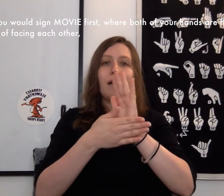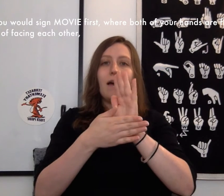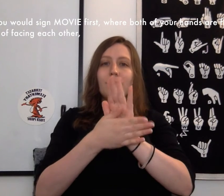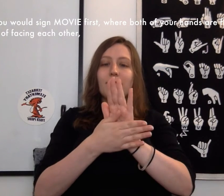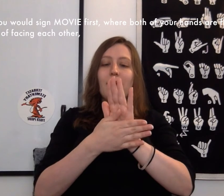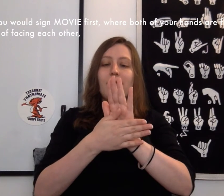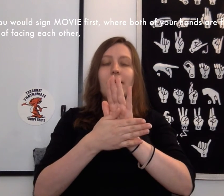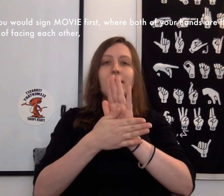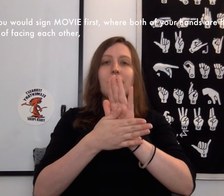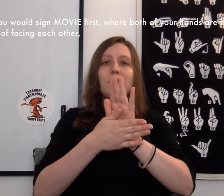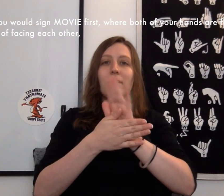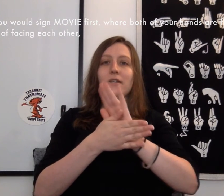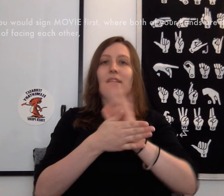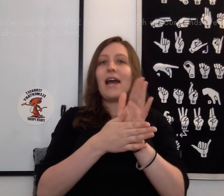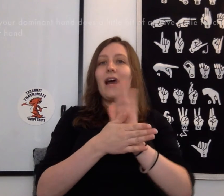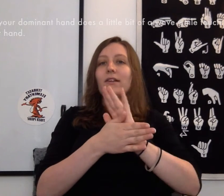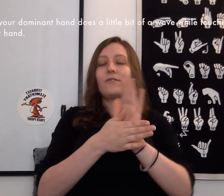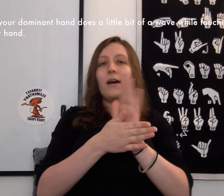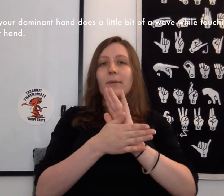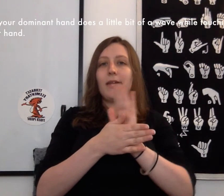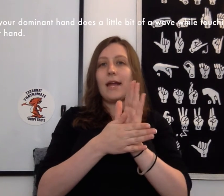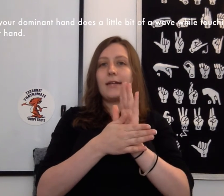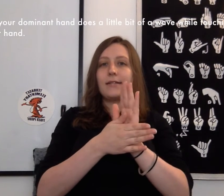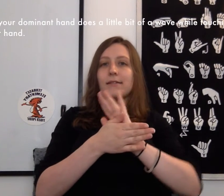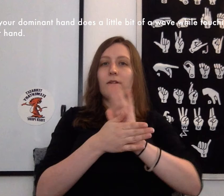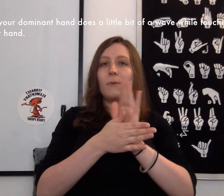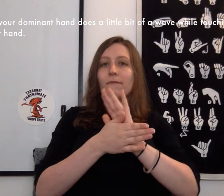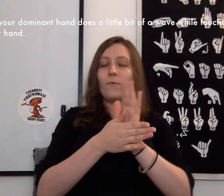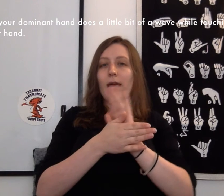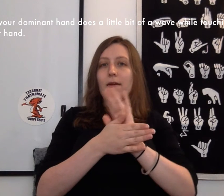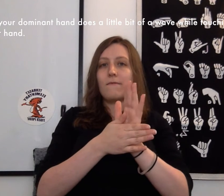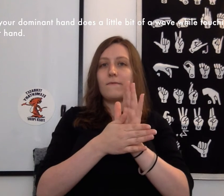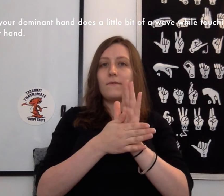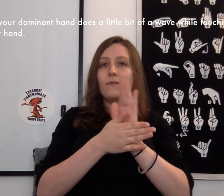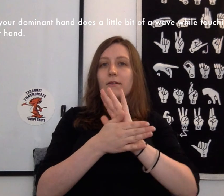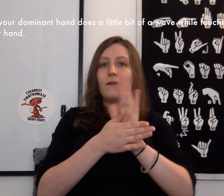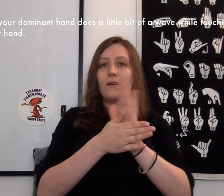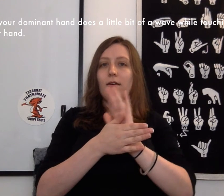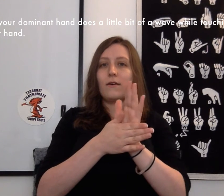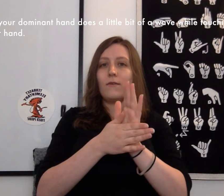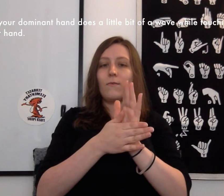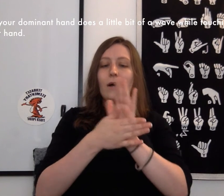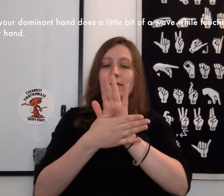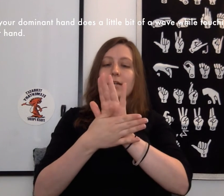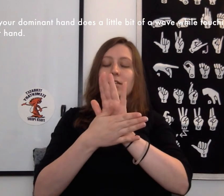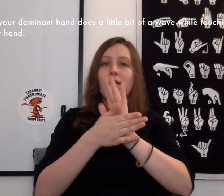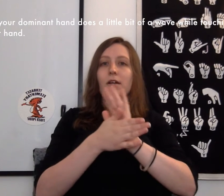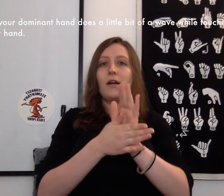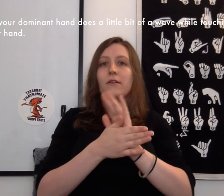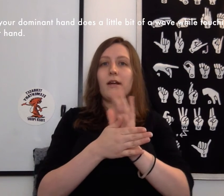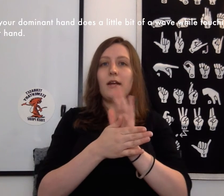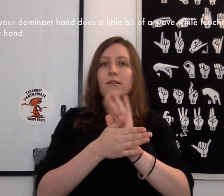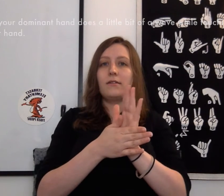flat, kind of facing each other, and your dominant hand does a little bit of a wave while touching your other hand.